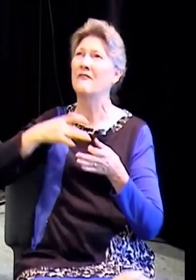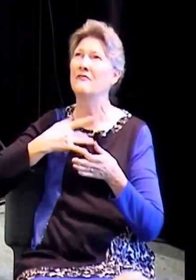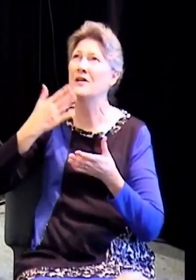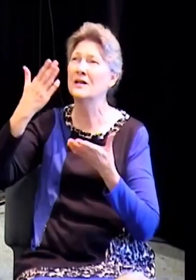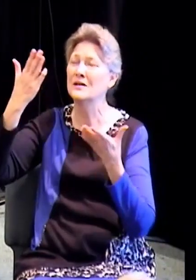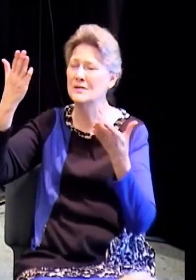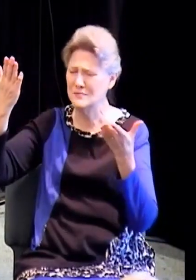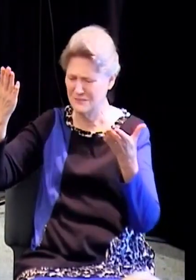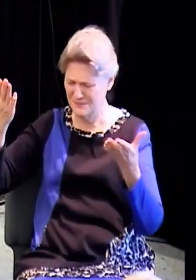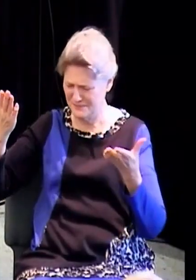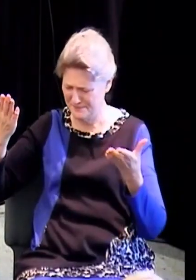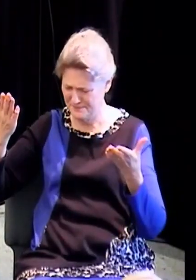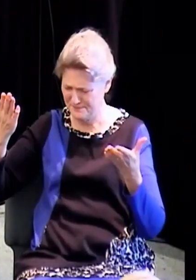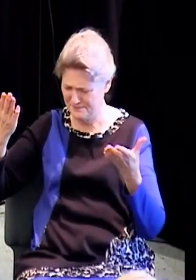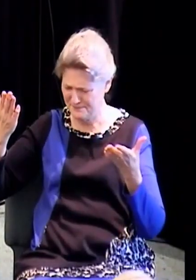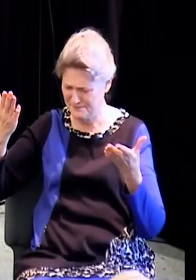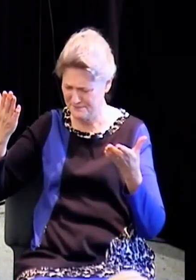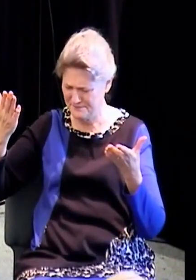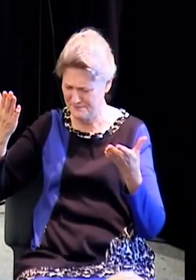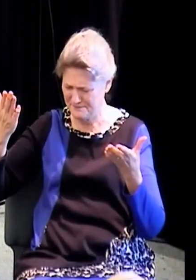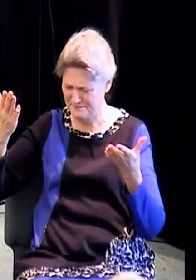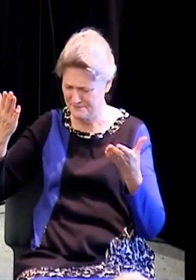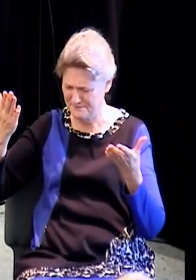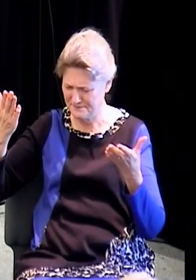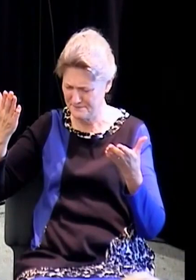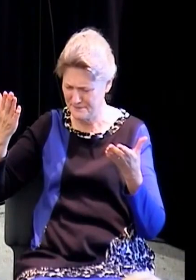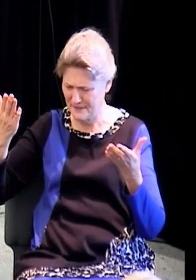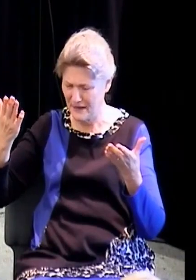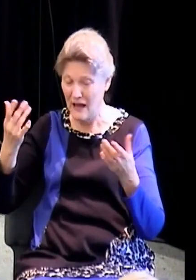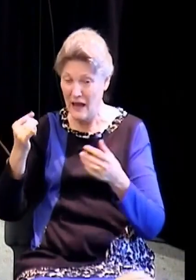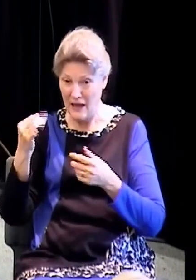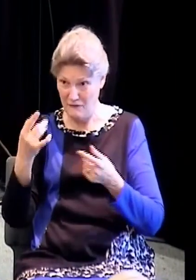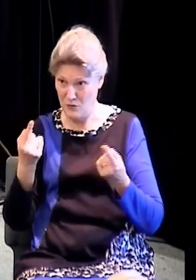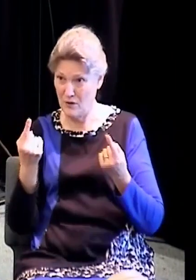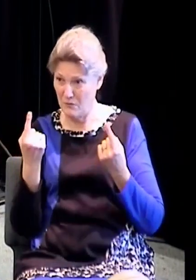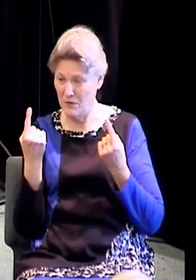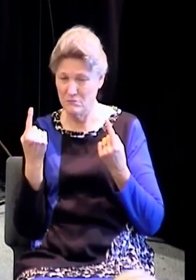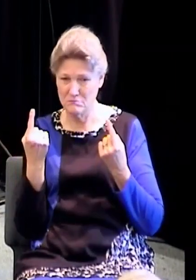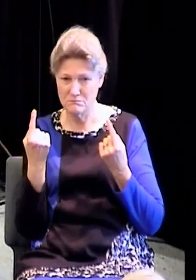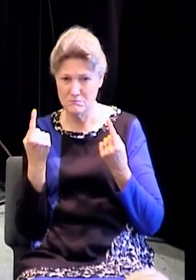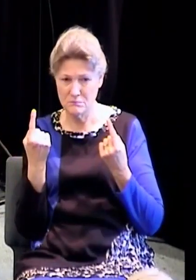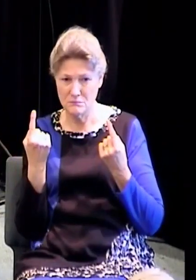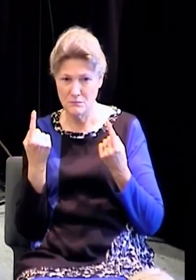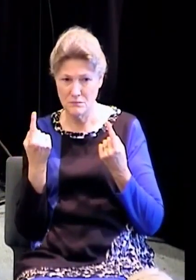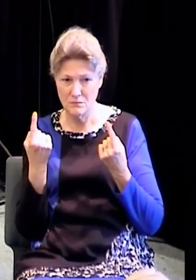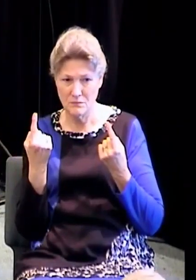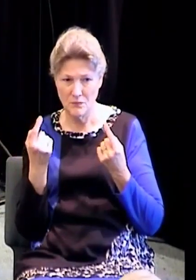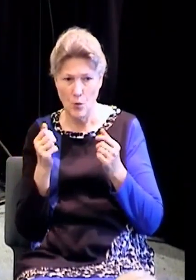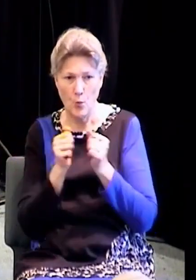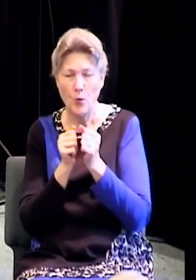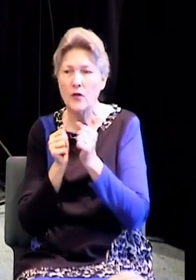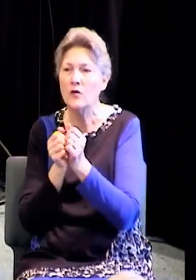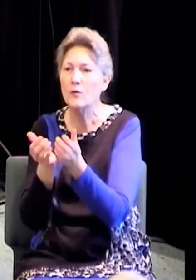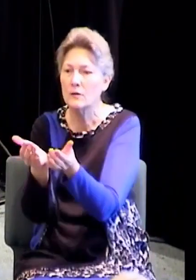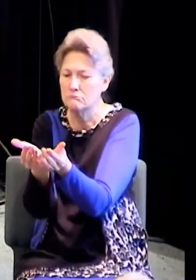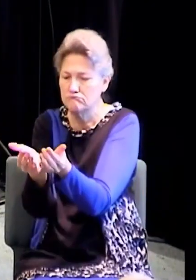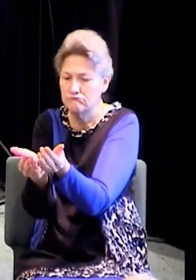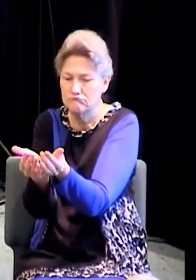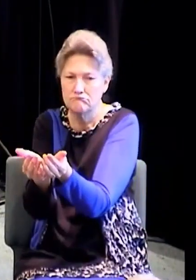I would ask you if you come up to this altar with your cup and